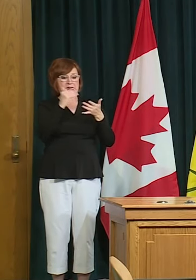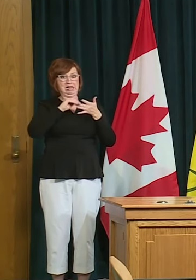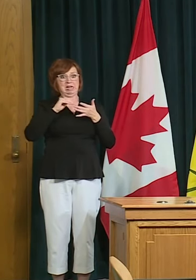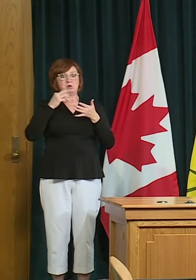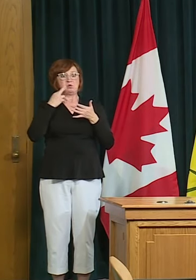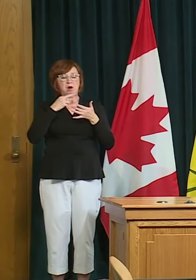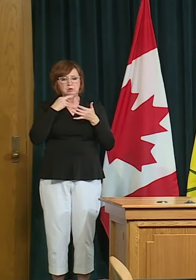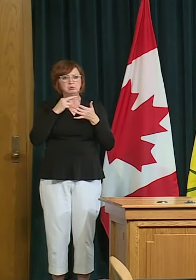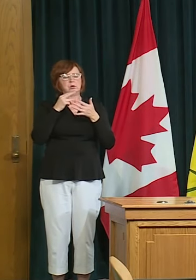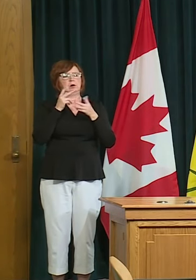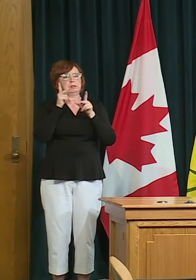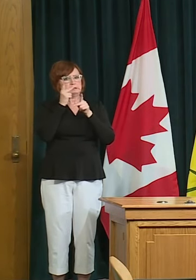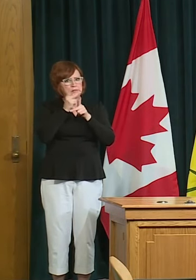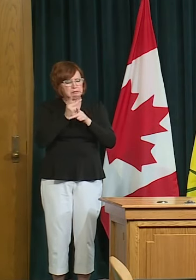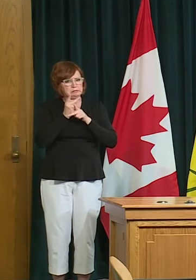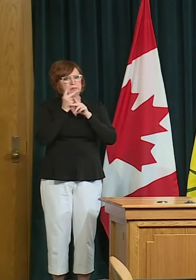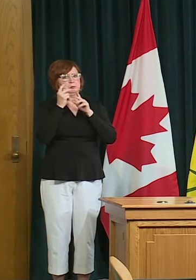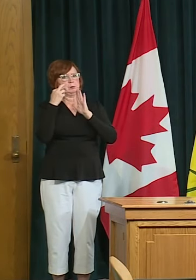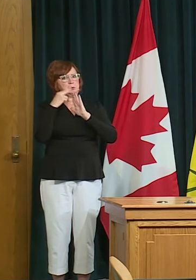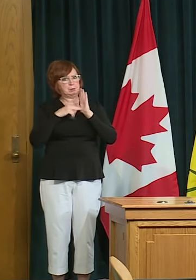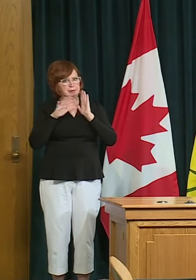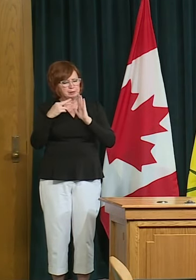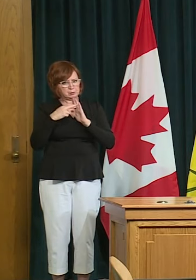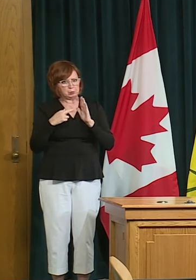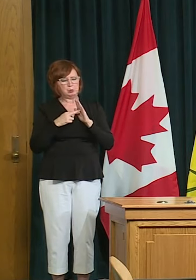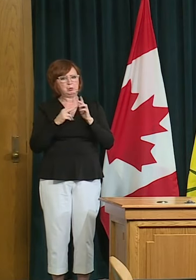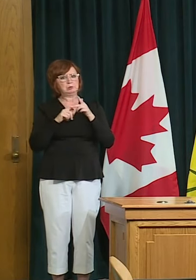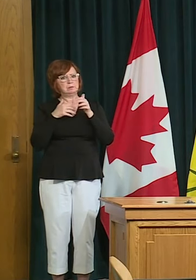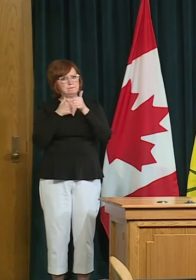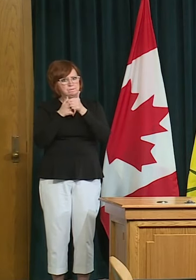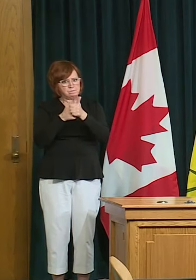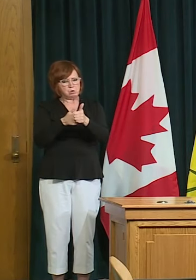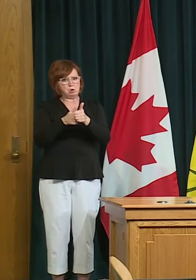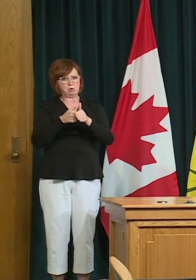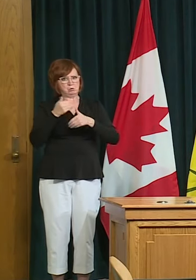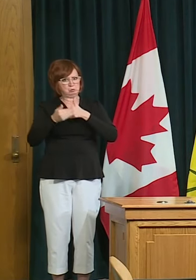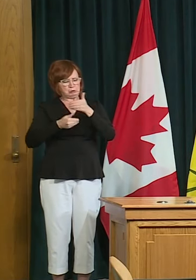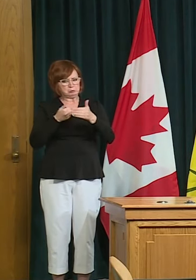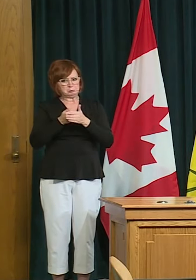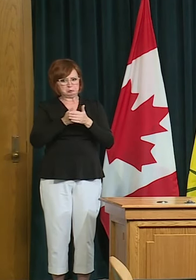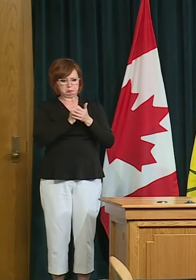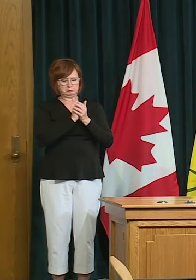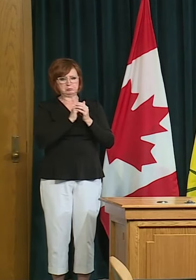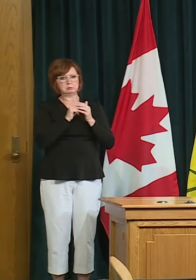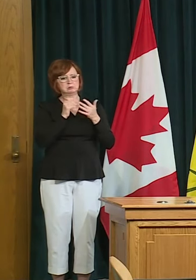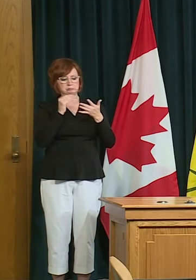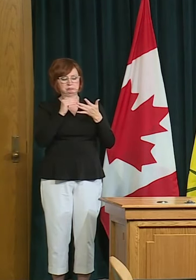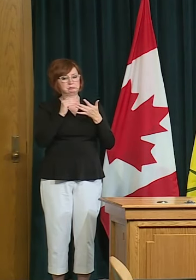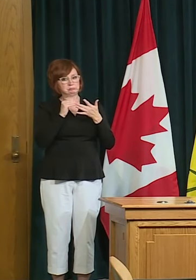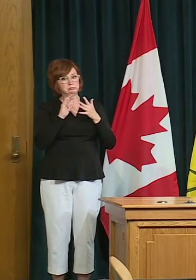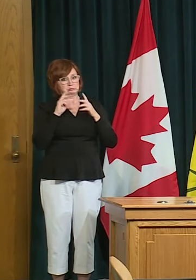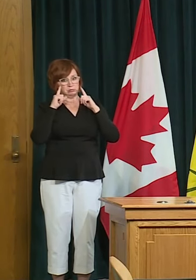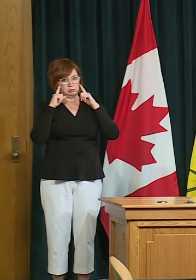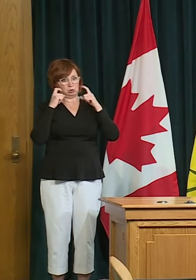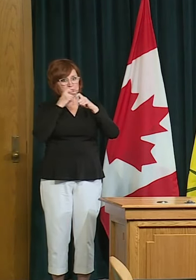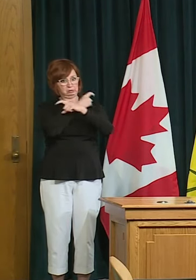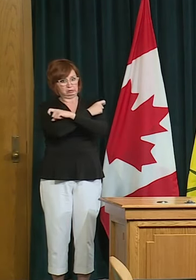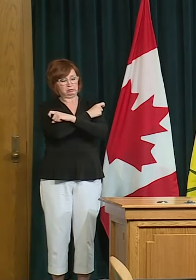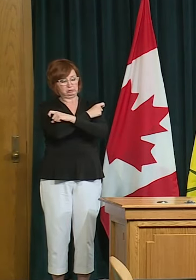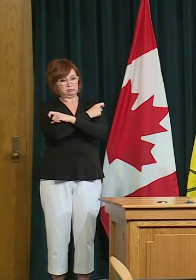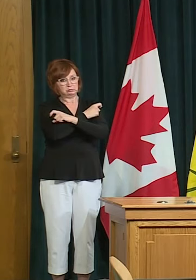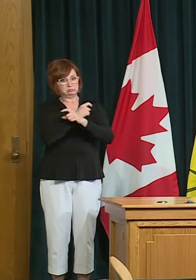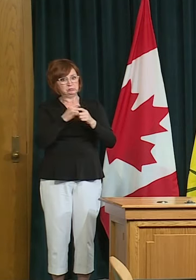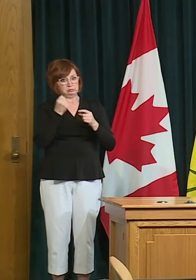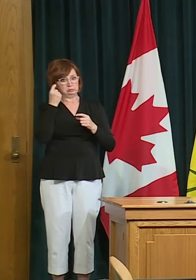with phase 2 reopening and but you know phase 3 is more complex and the guidelines are more complex the way